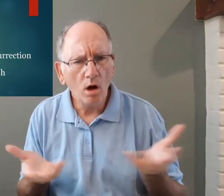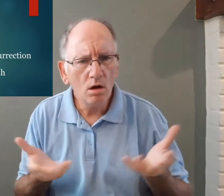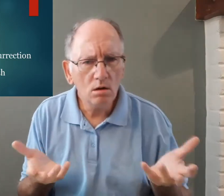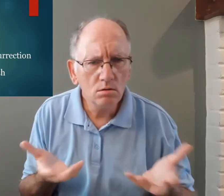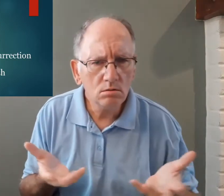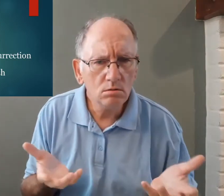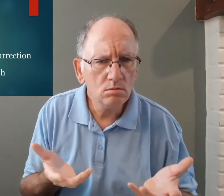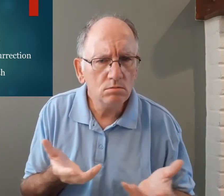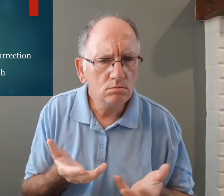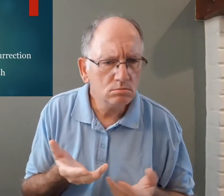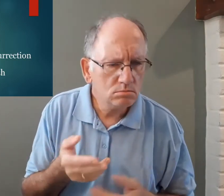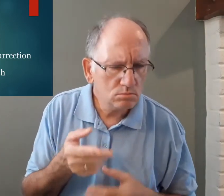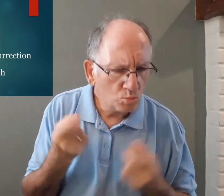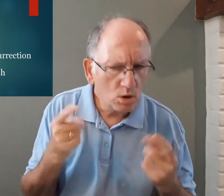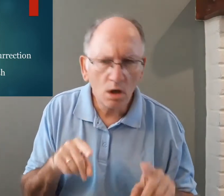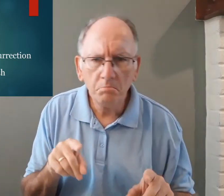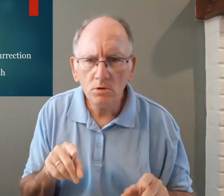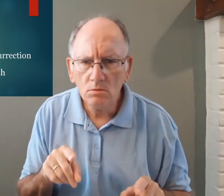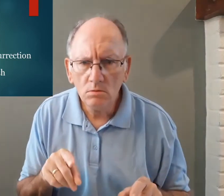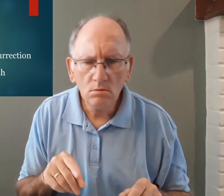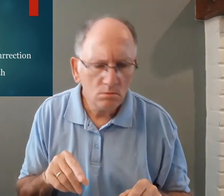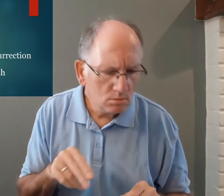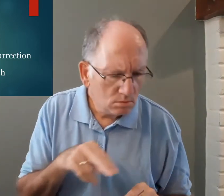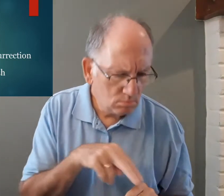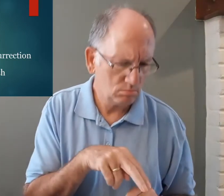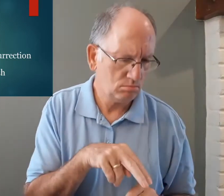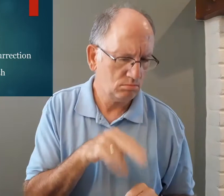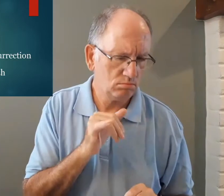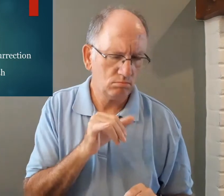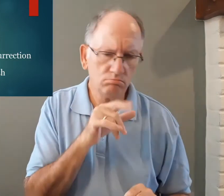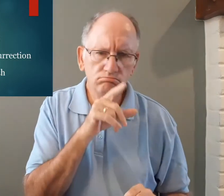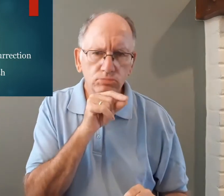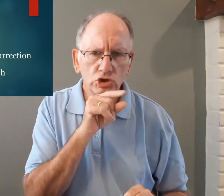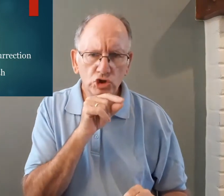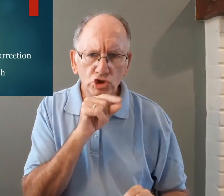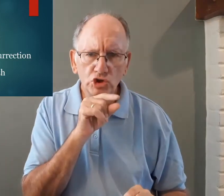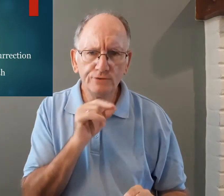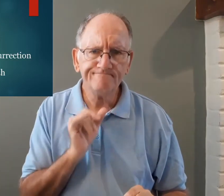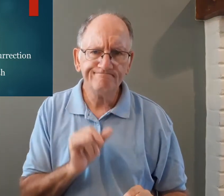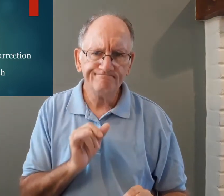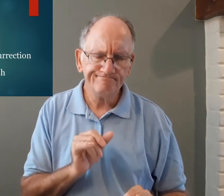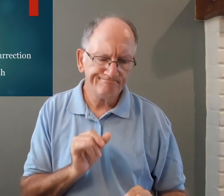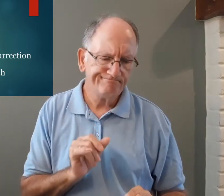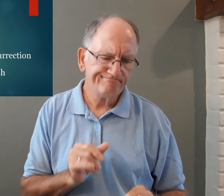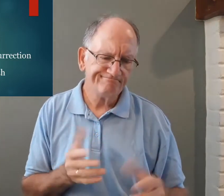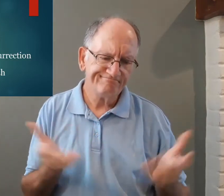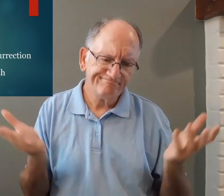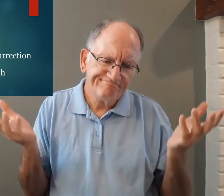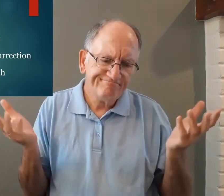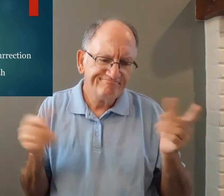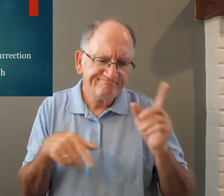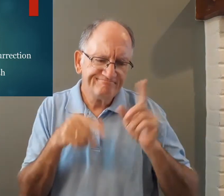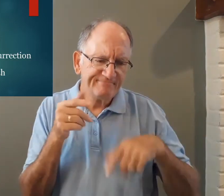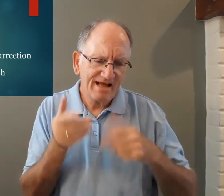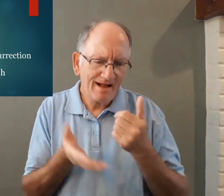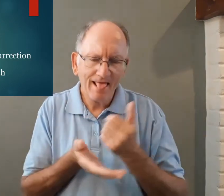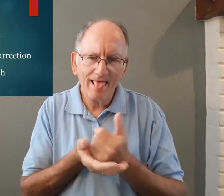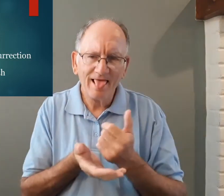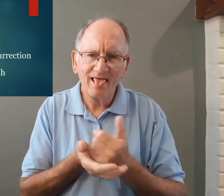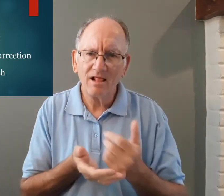so the grandfather comes over and he goes well what happened and he sees this bird and he says I'm sorry